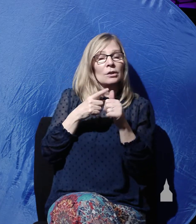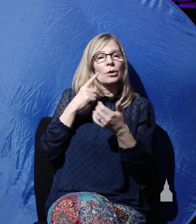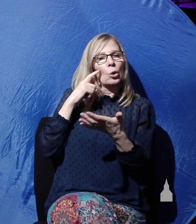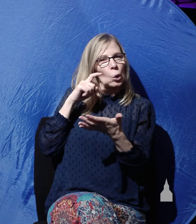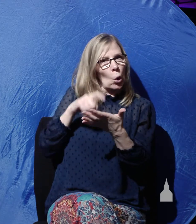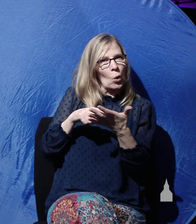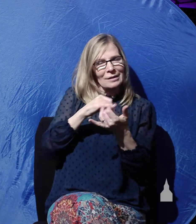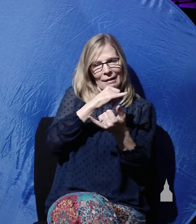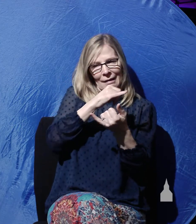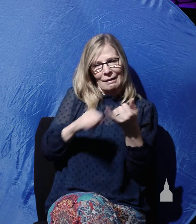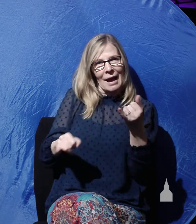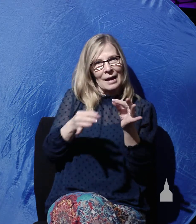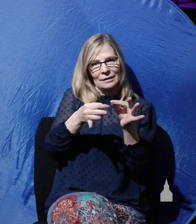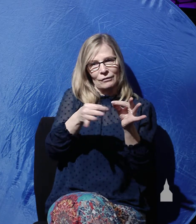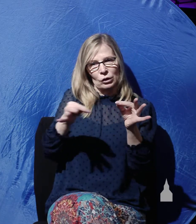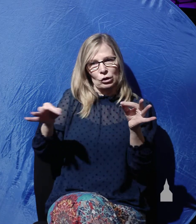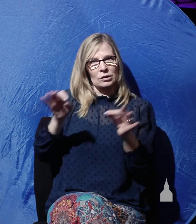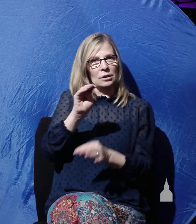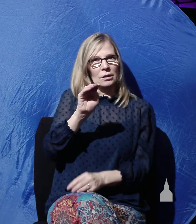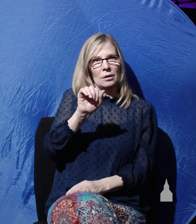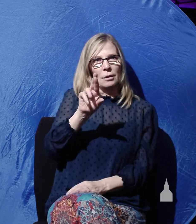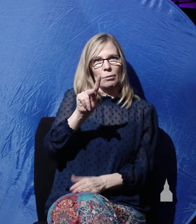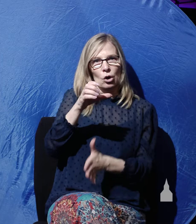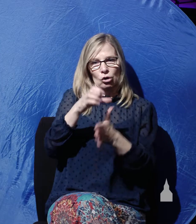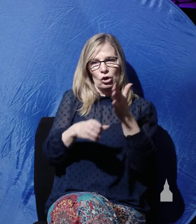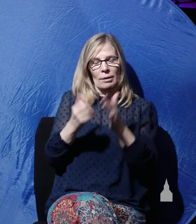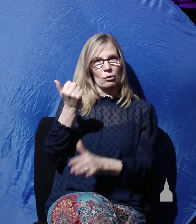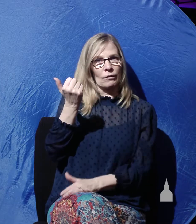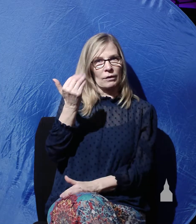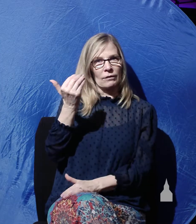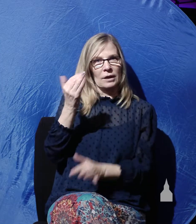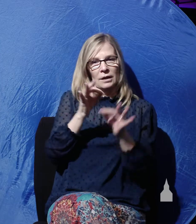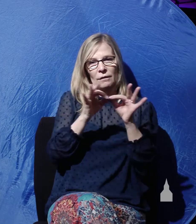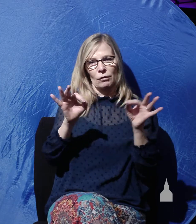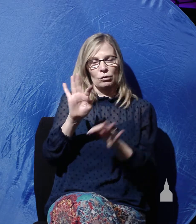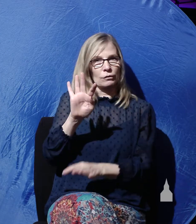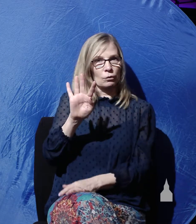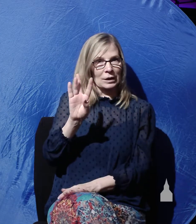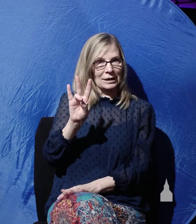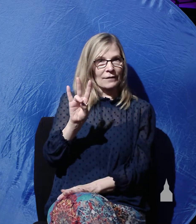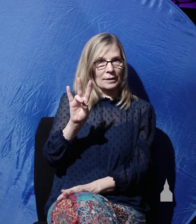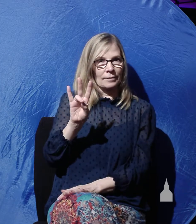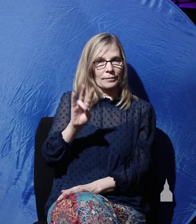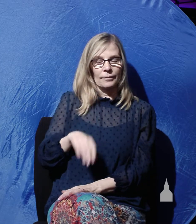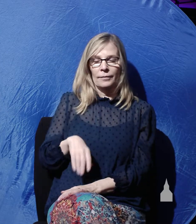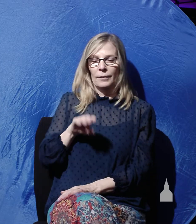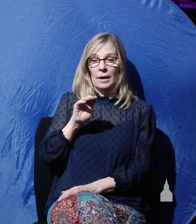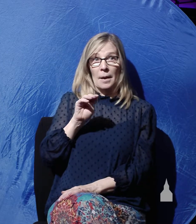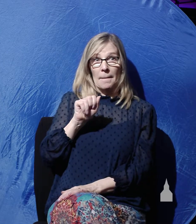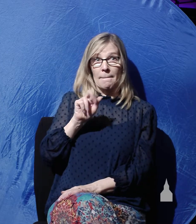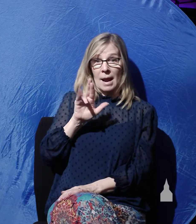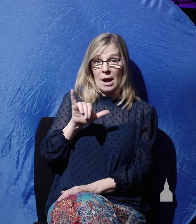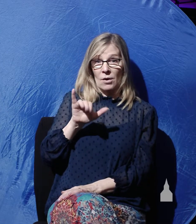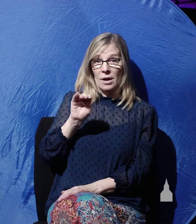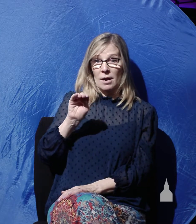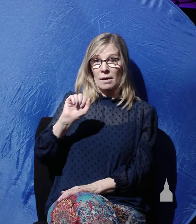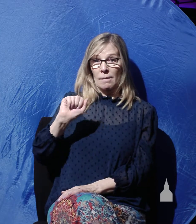last verse of Mark chapter 15. It's verse 47. Mary Magdalene and Mary, the mother of